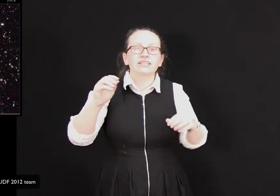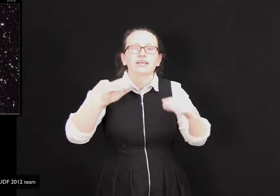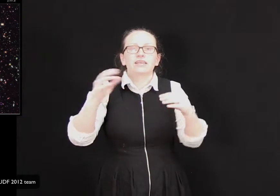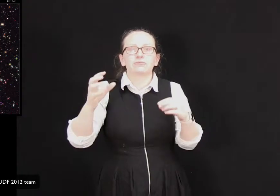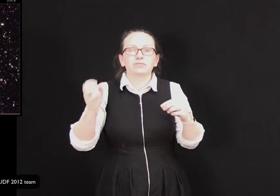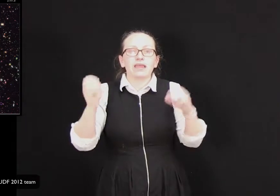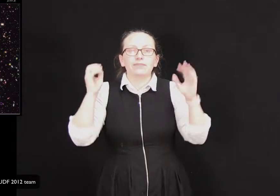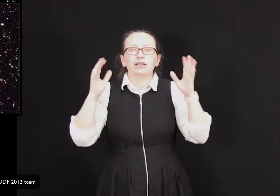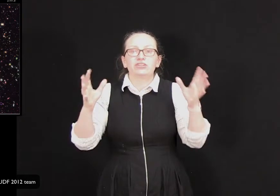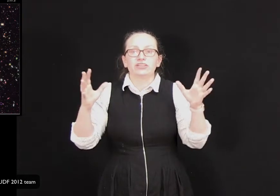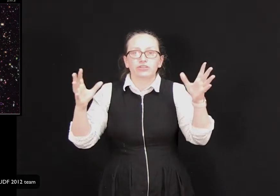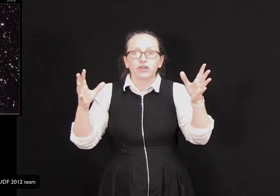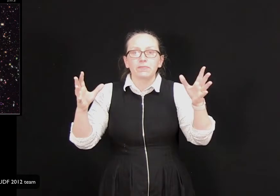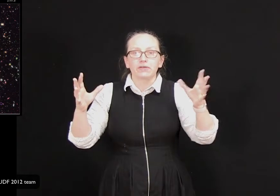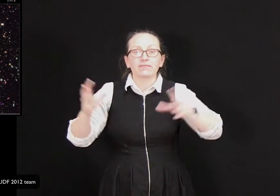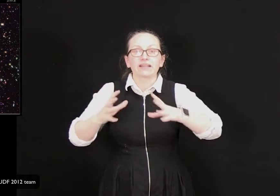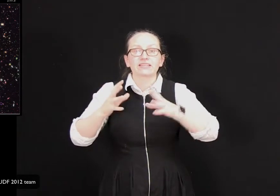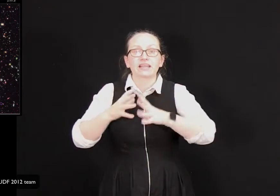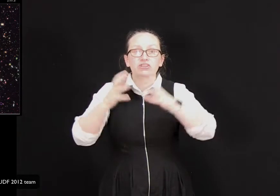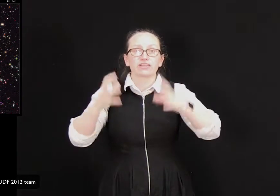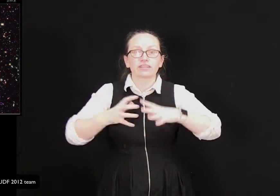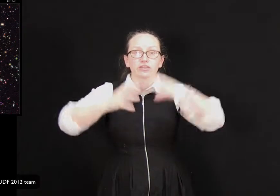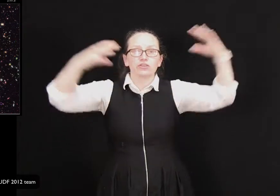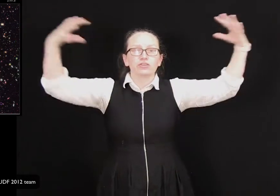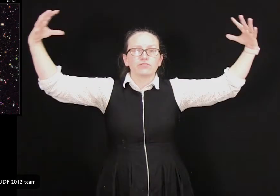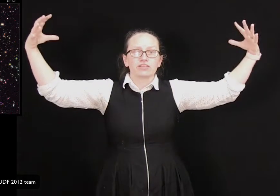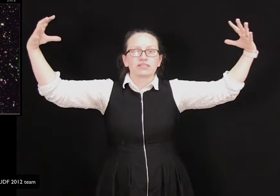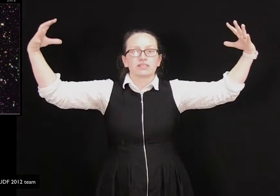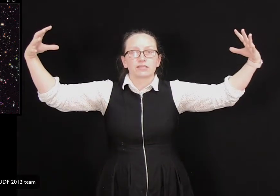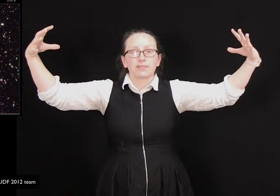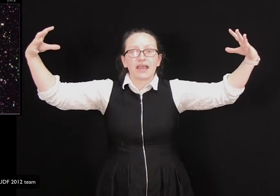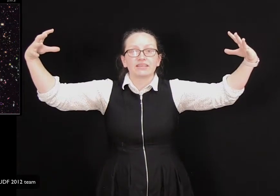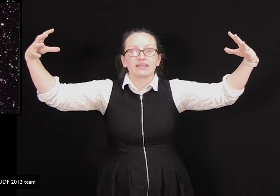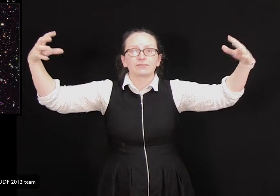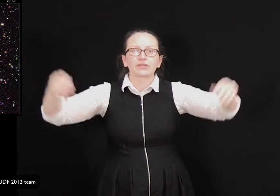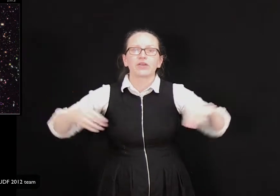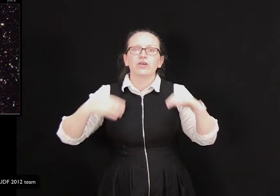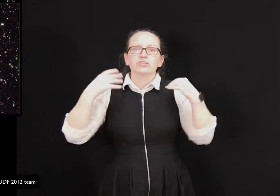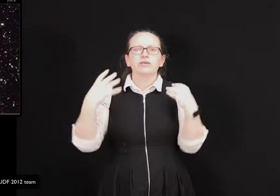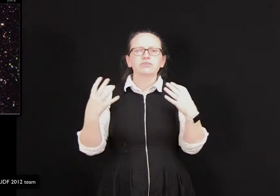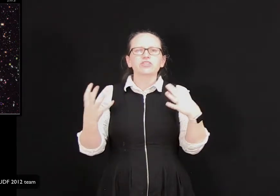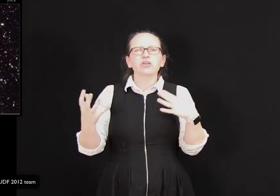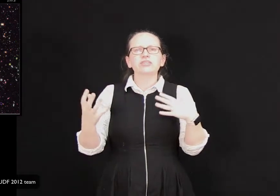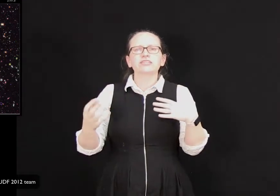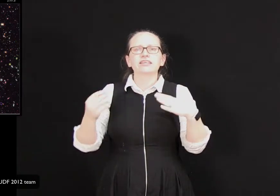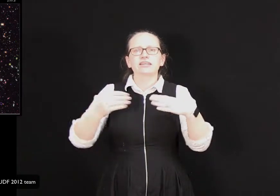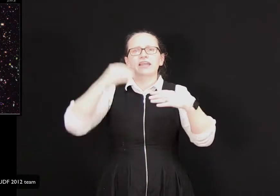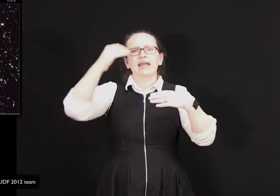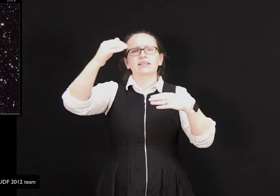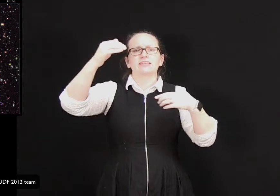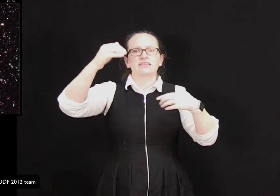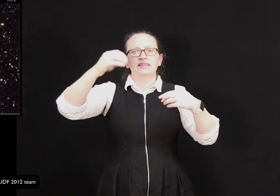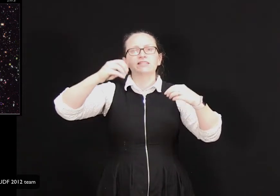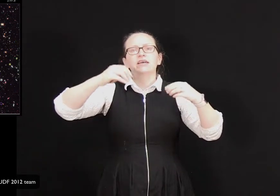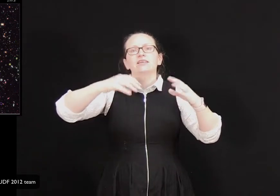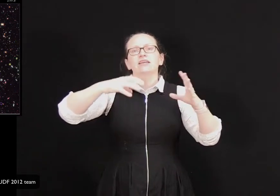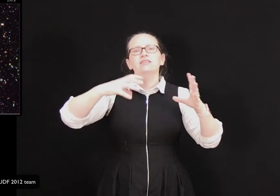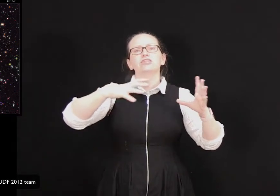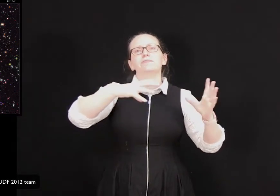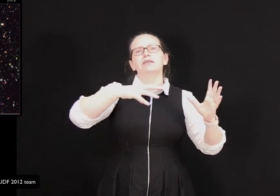that was made by using the Doppler effect is actually that the universe is expanding. So it was noticed that galaxies tended to be